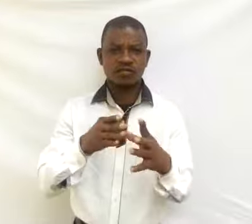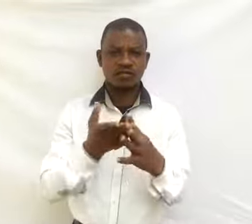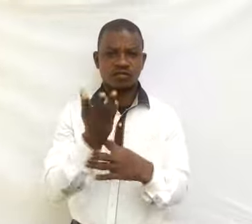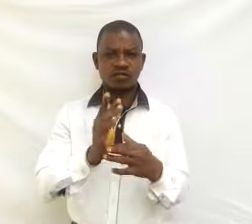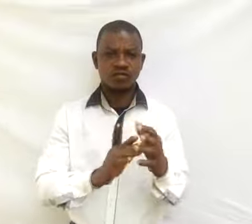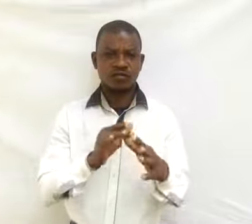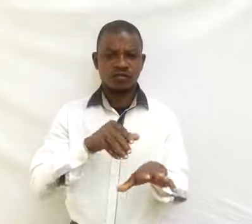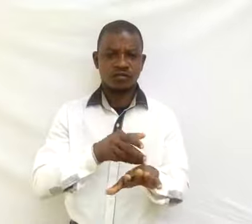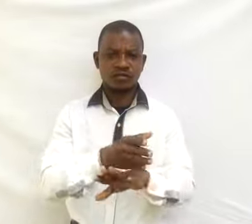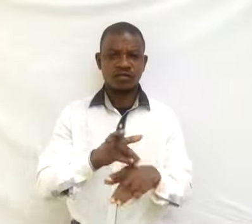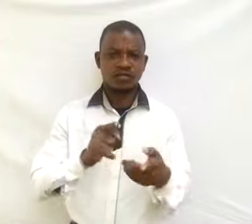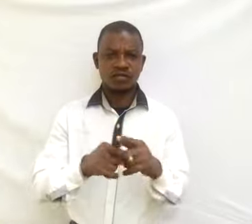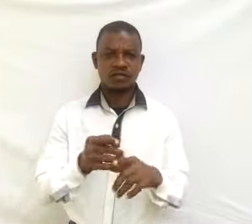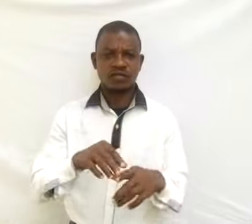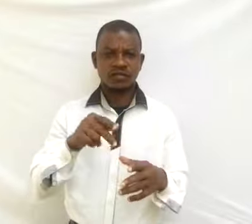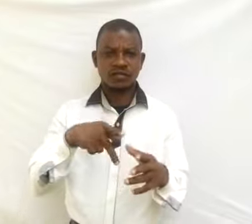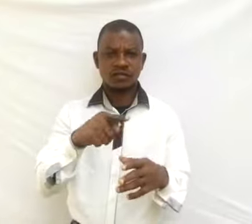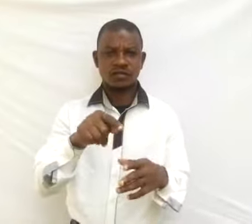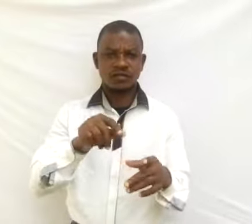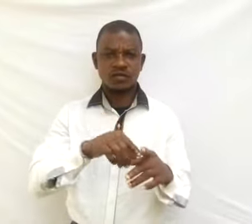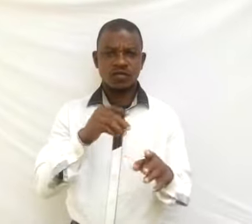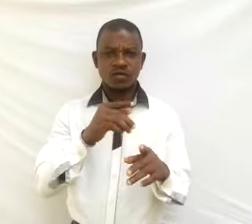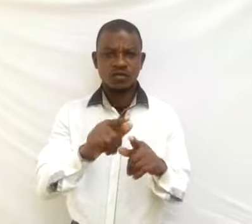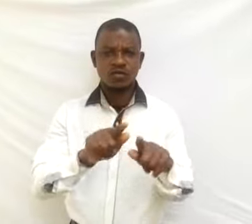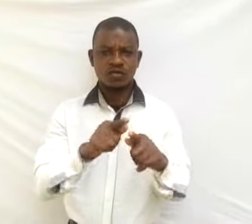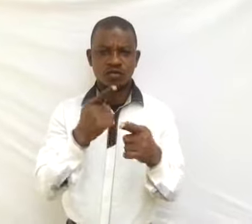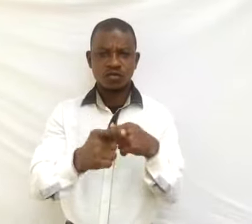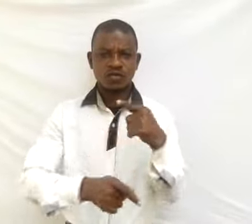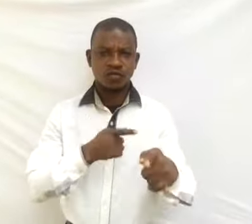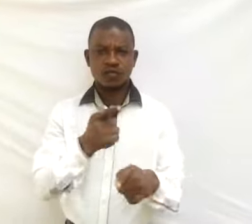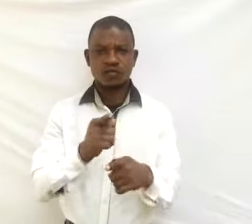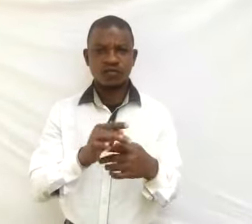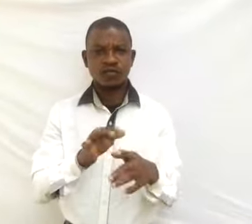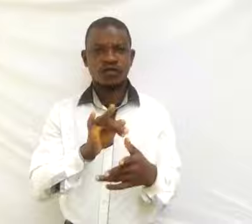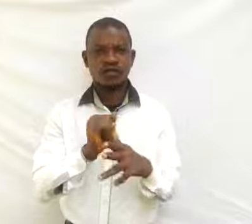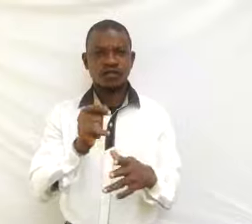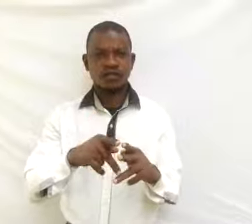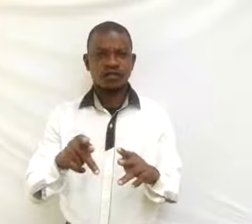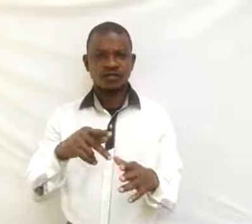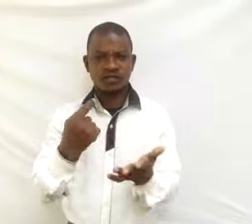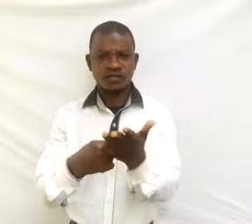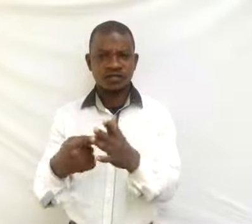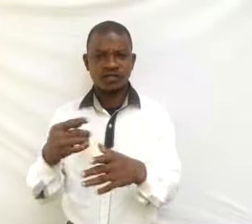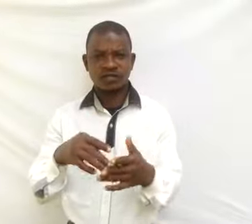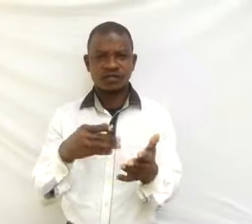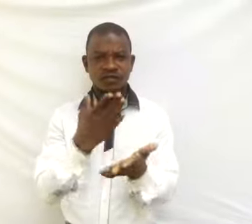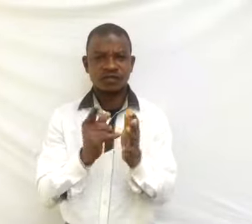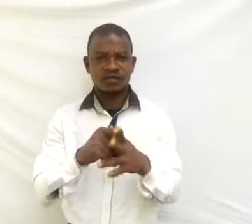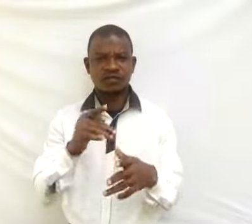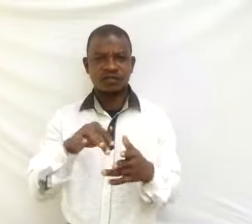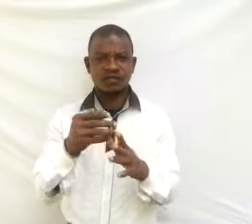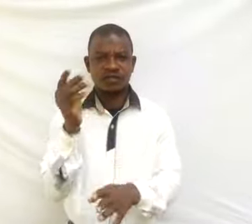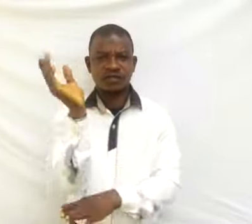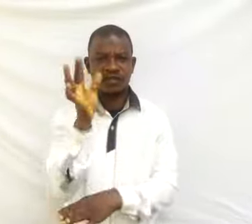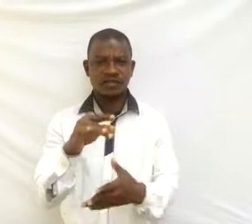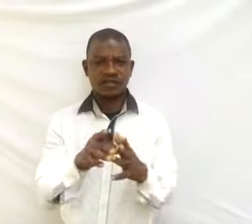planet, describe the parts played by plants and animals in the water